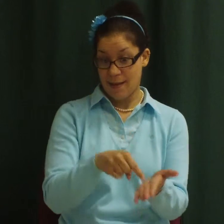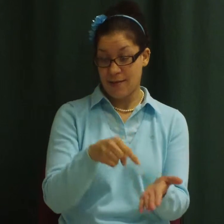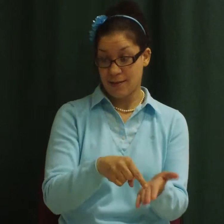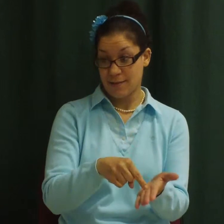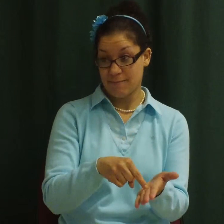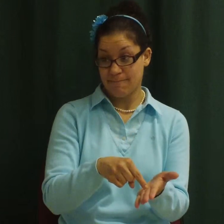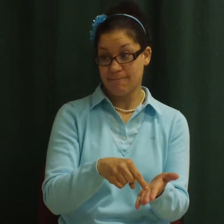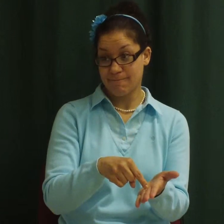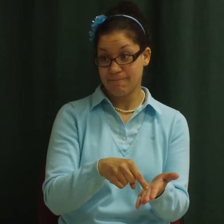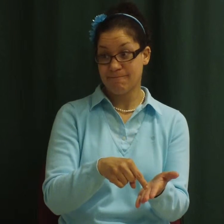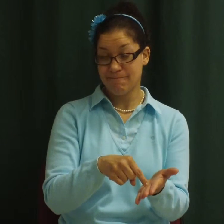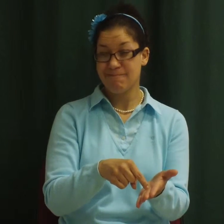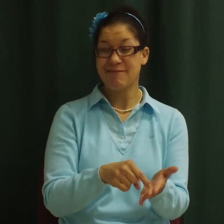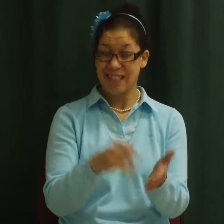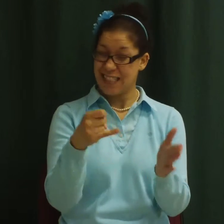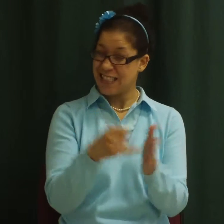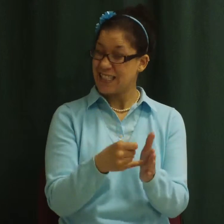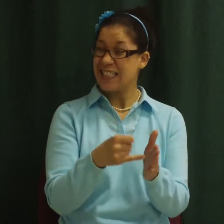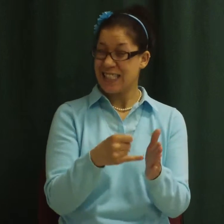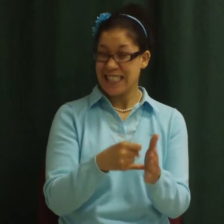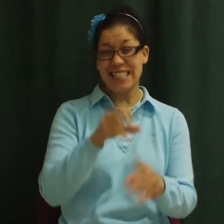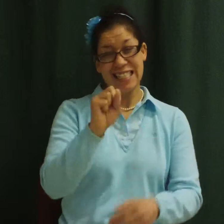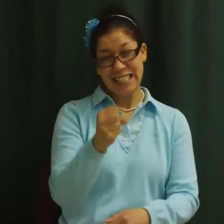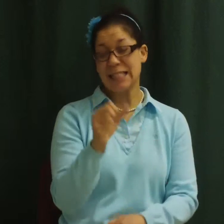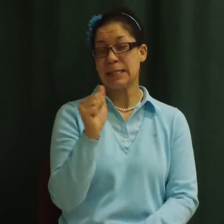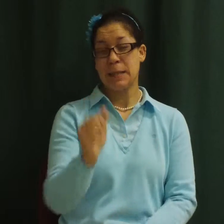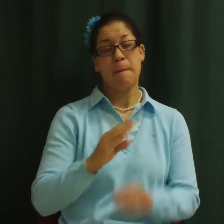It is a big, big word.